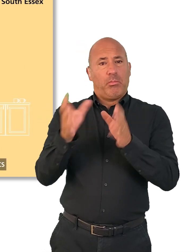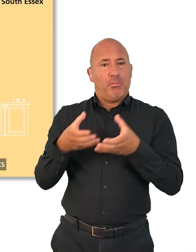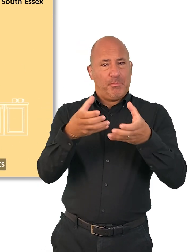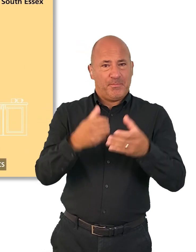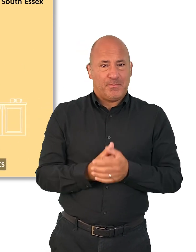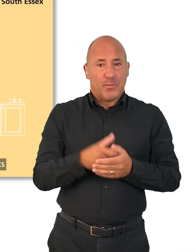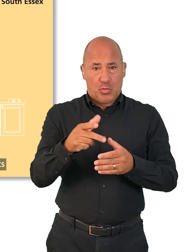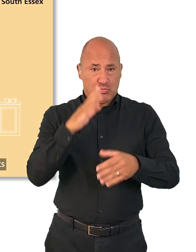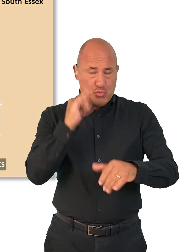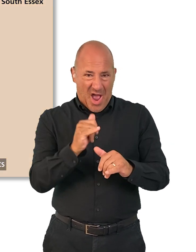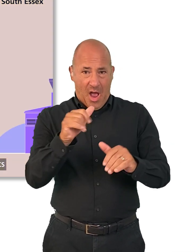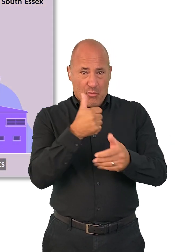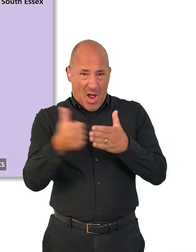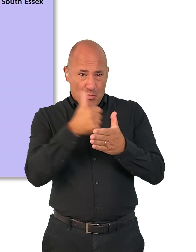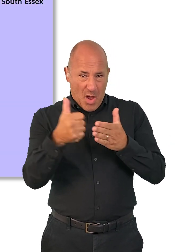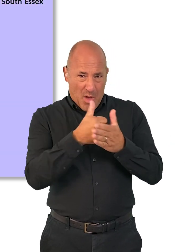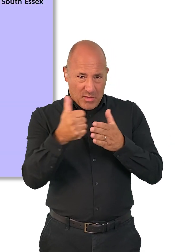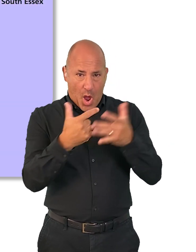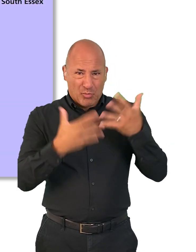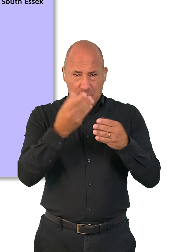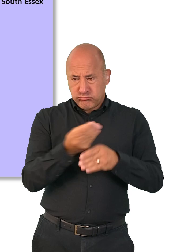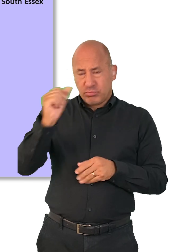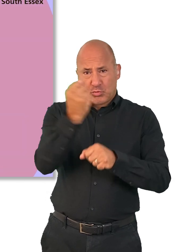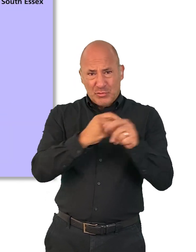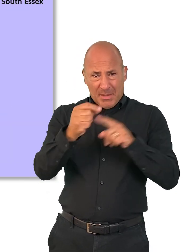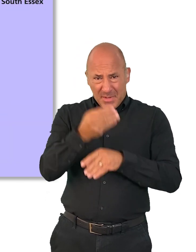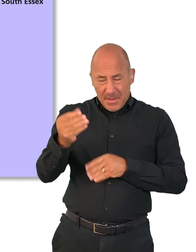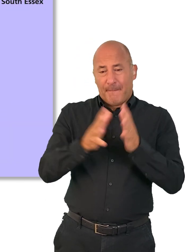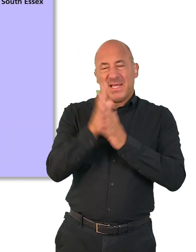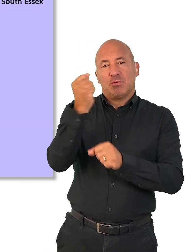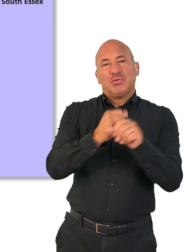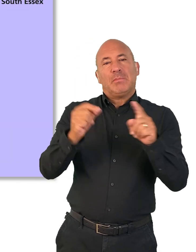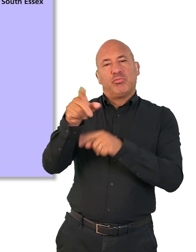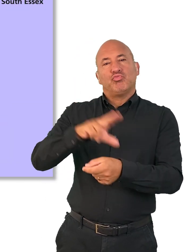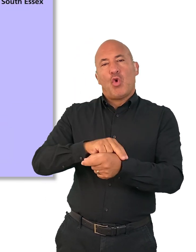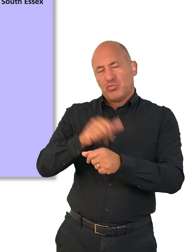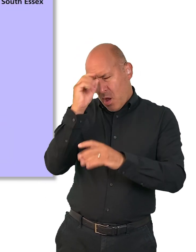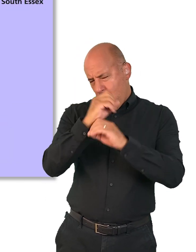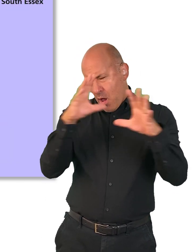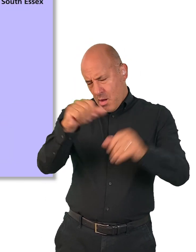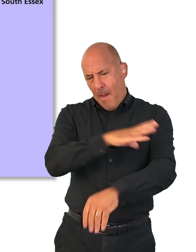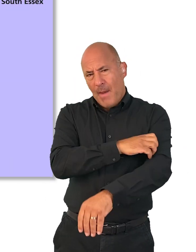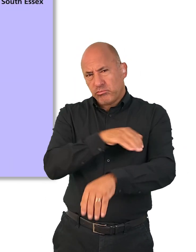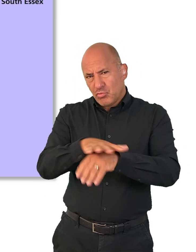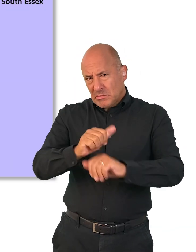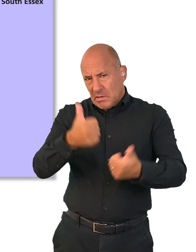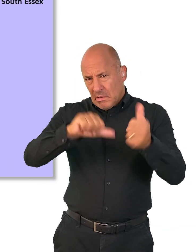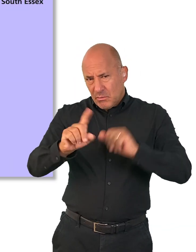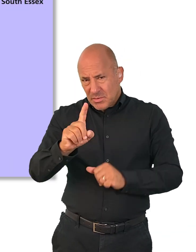regularly and sharing these results with your GP practice, it helps your GP better understand your blood pressure. They can then offer you